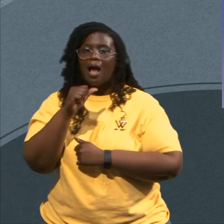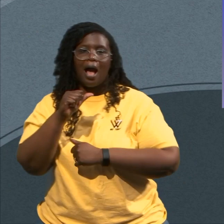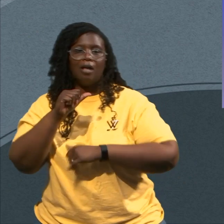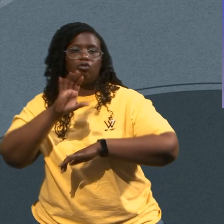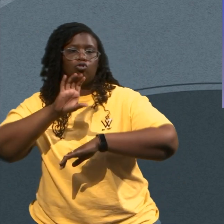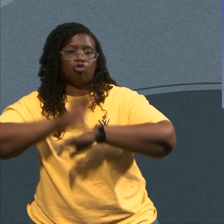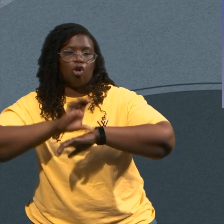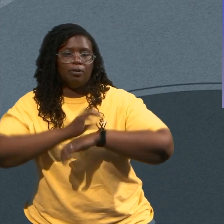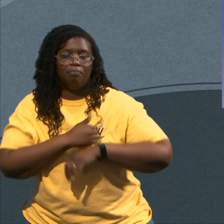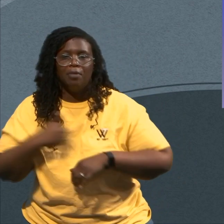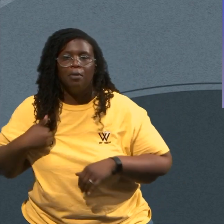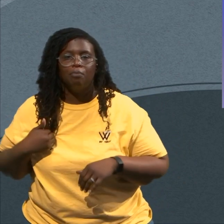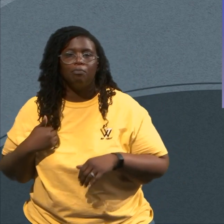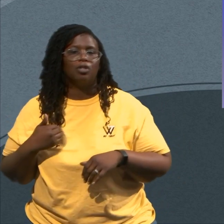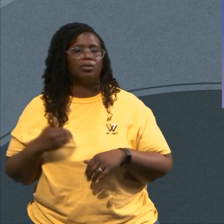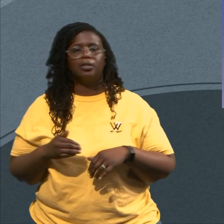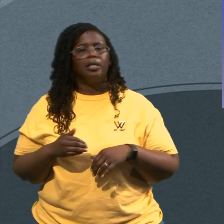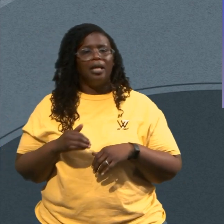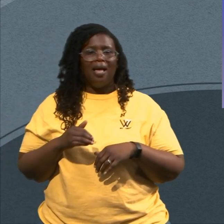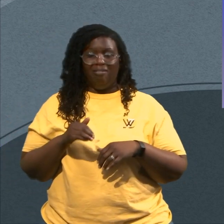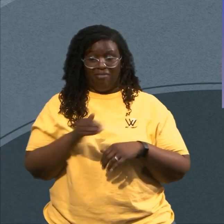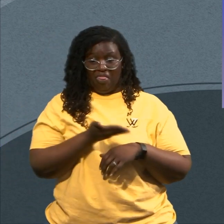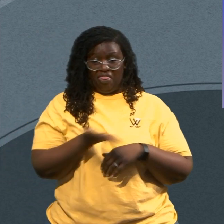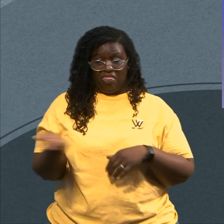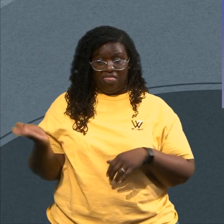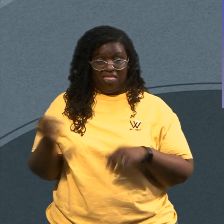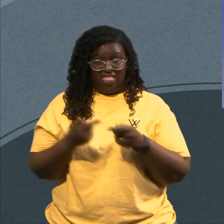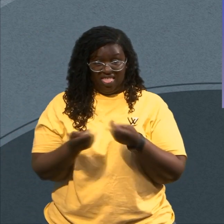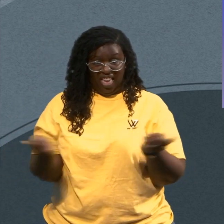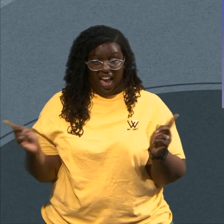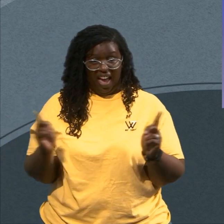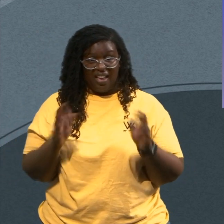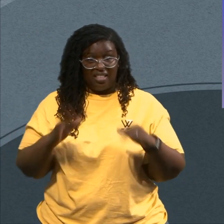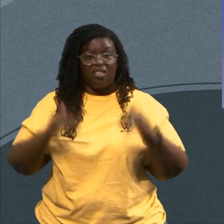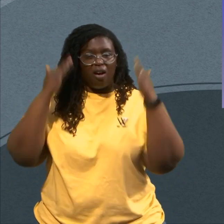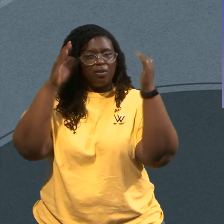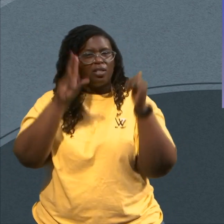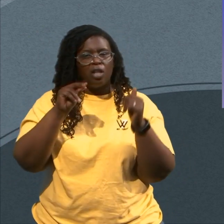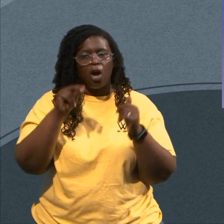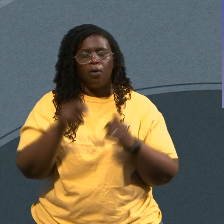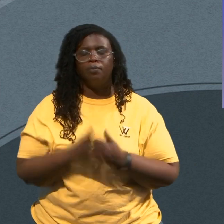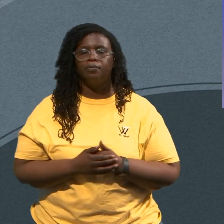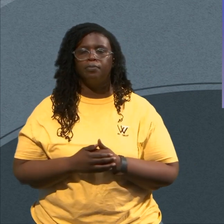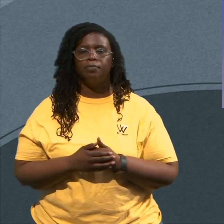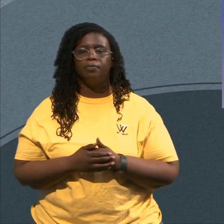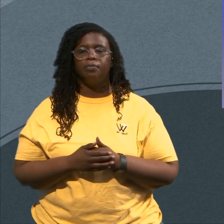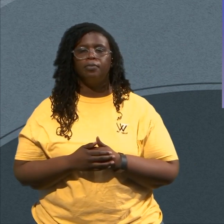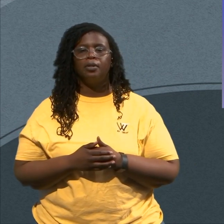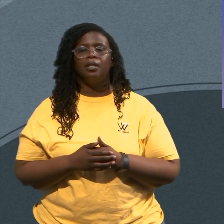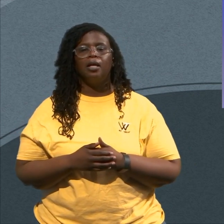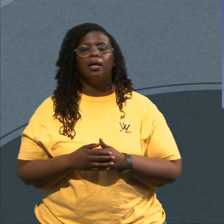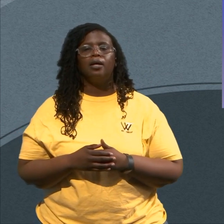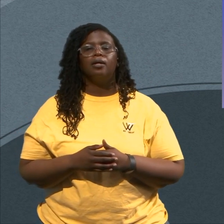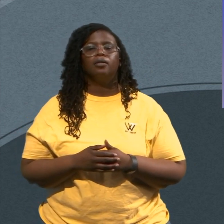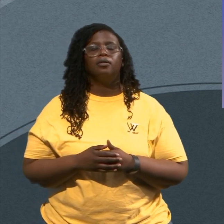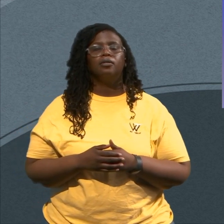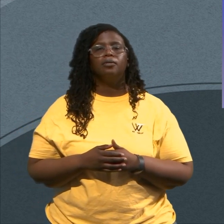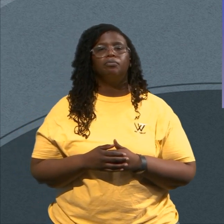I Tell You The Fact That I Love The Fact That I Don't Know Of A Single Church A Single Non Prophet A Single Faith Based